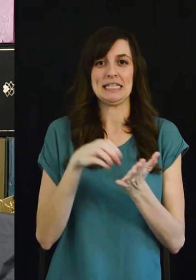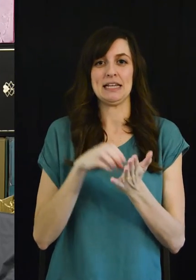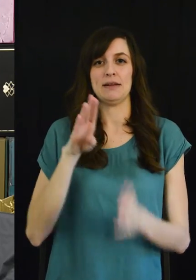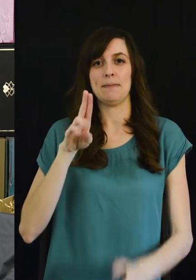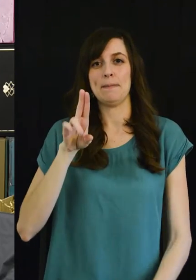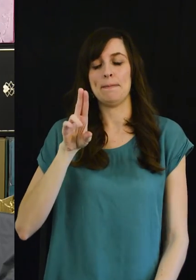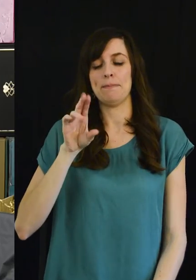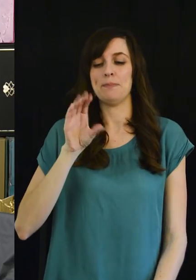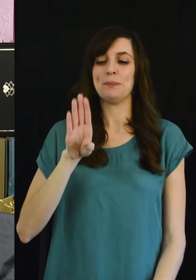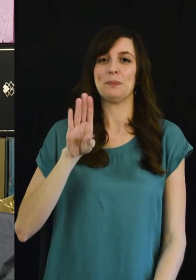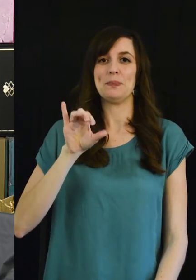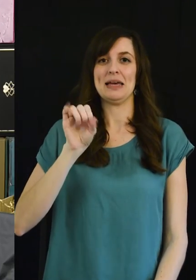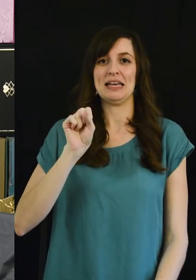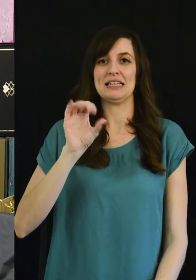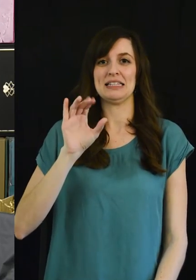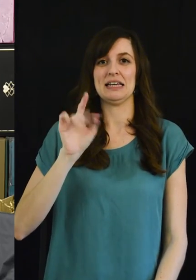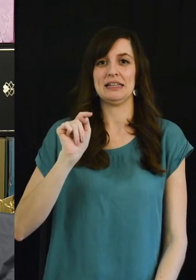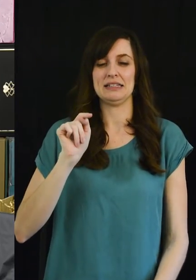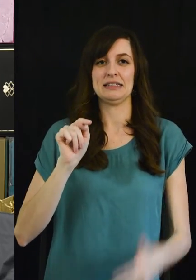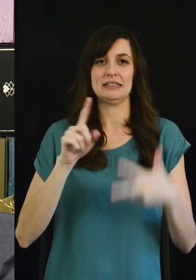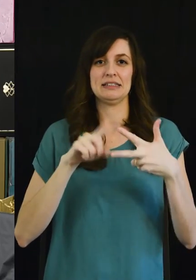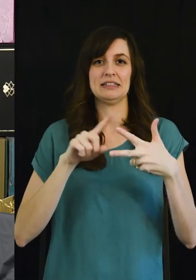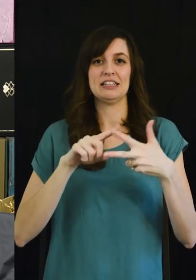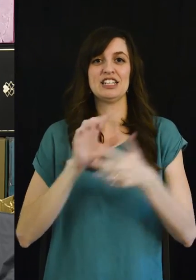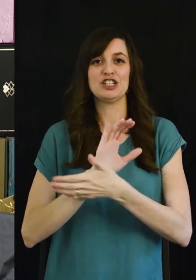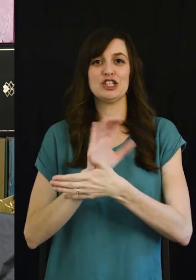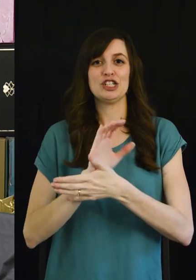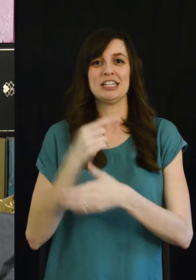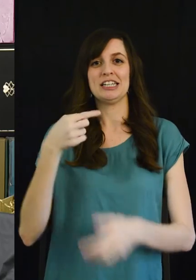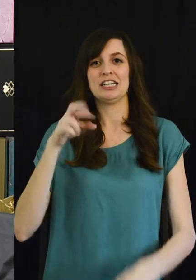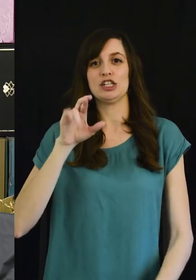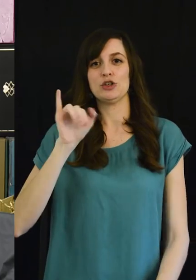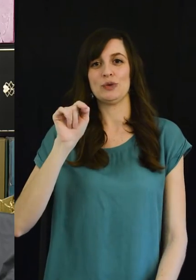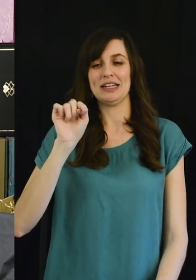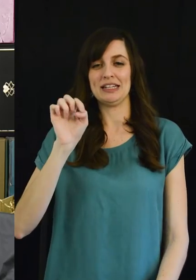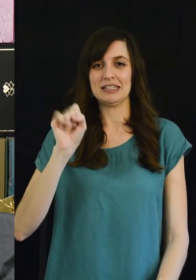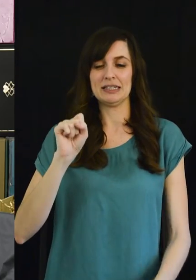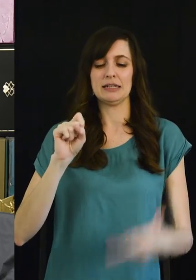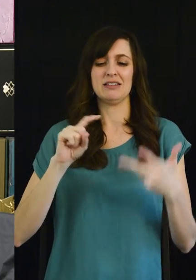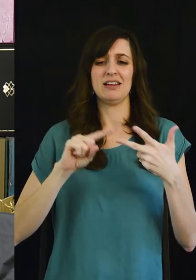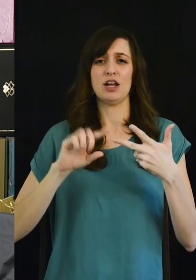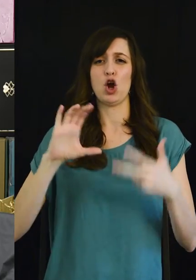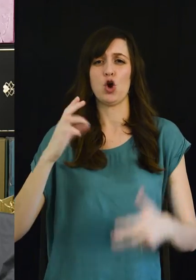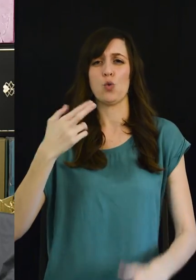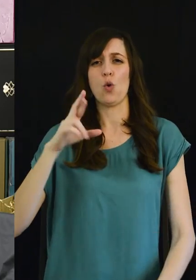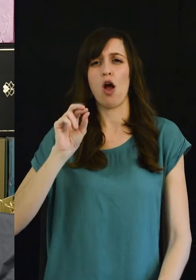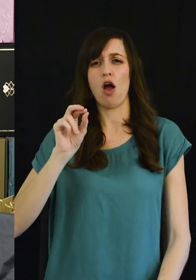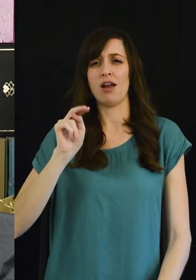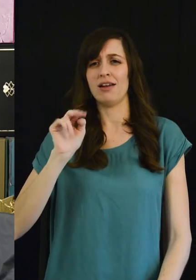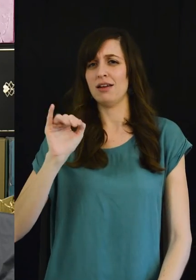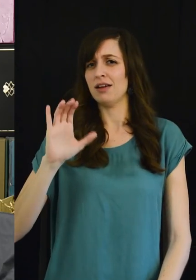biscuits cheese grits and chronic bacon